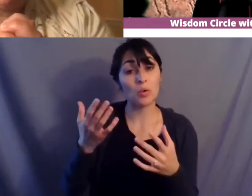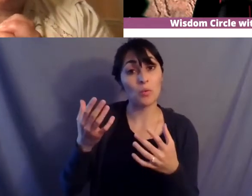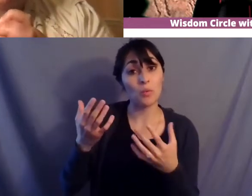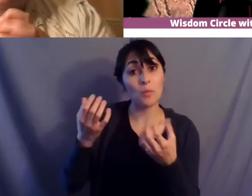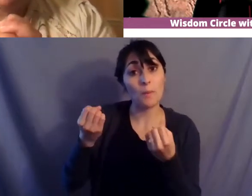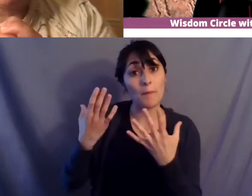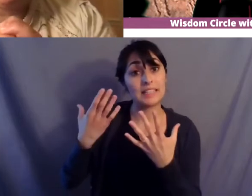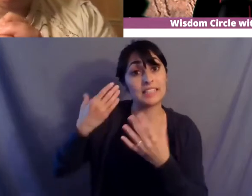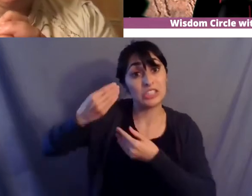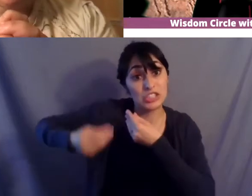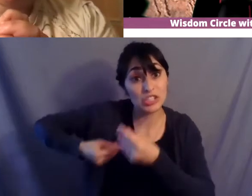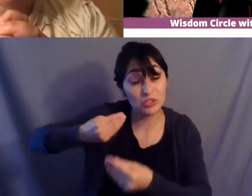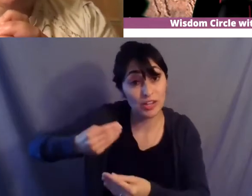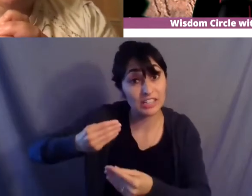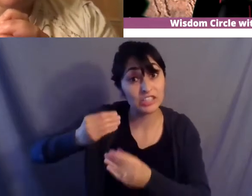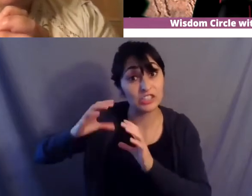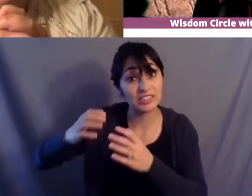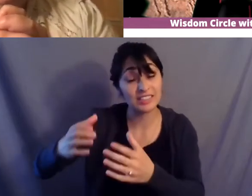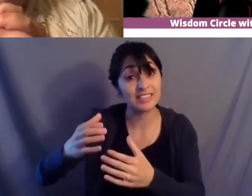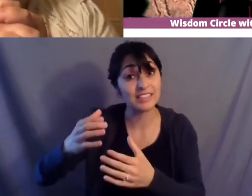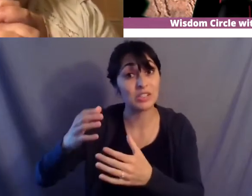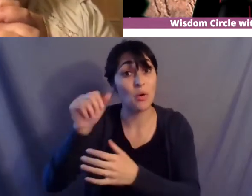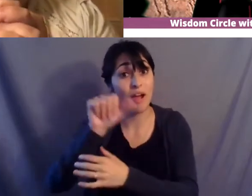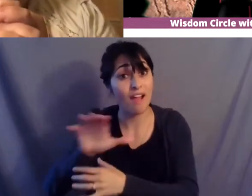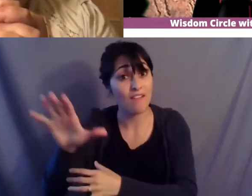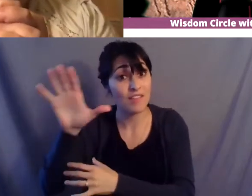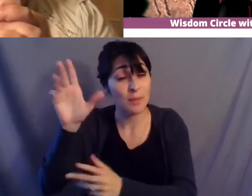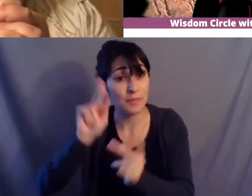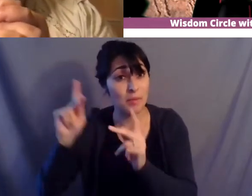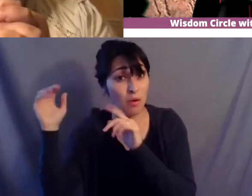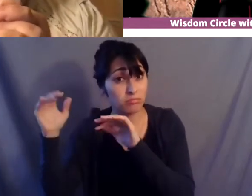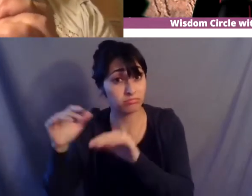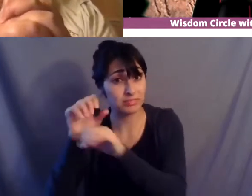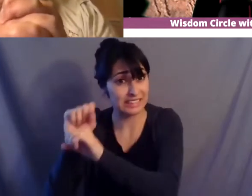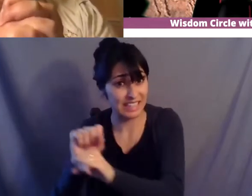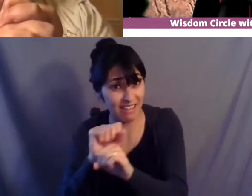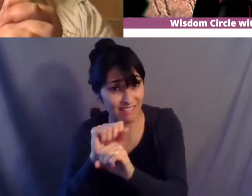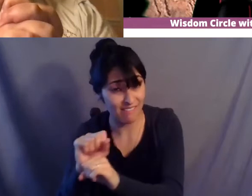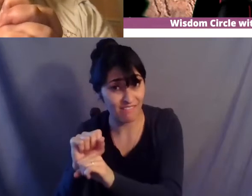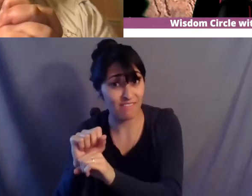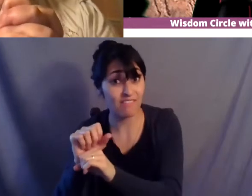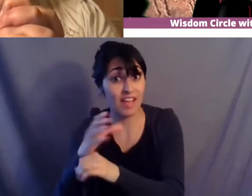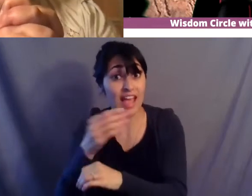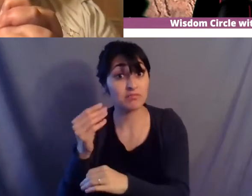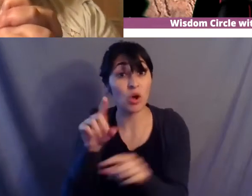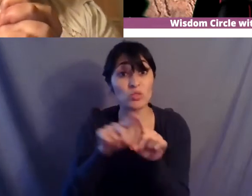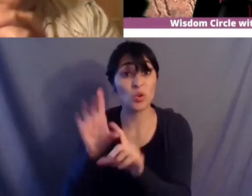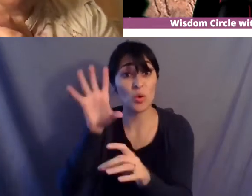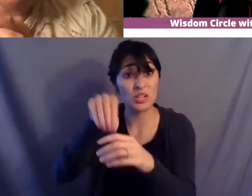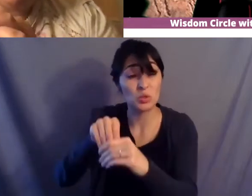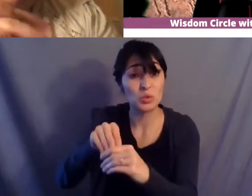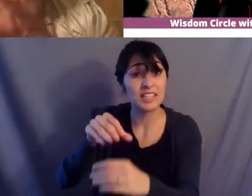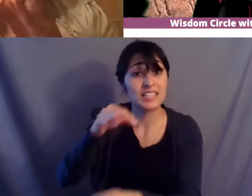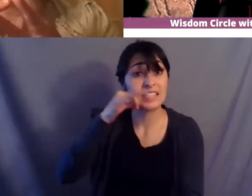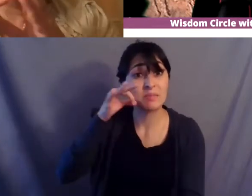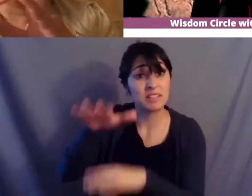african american chattel slavery um which also included some native people and then our